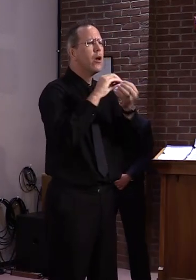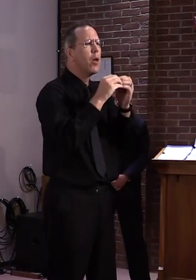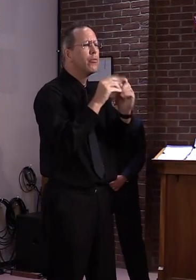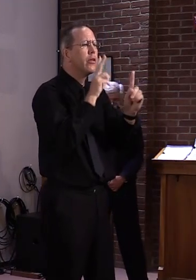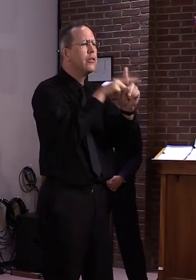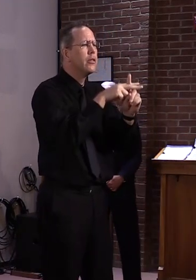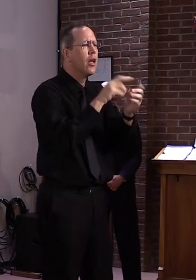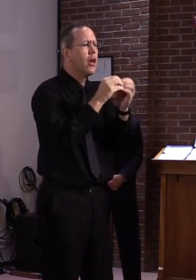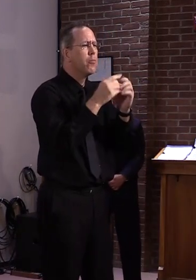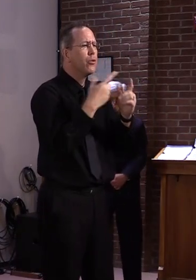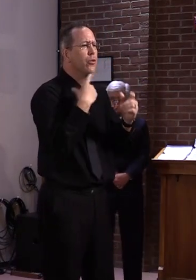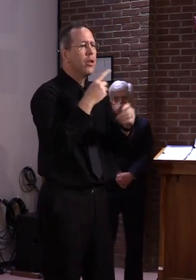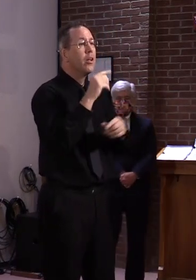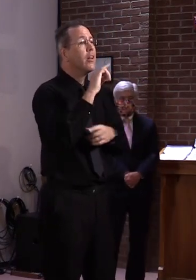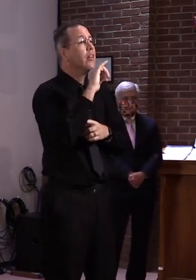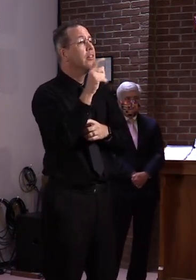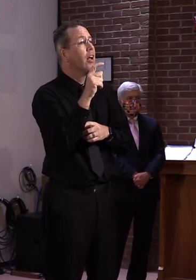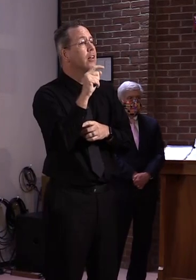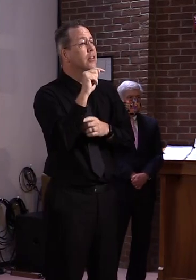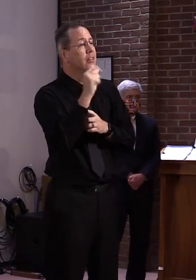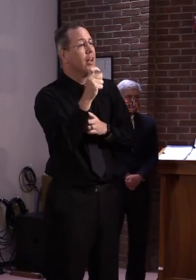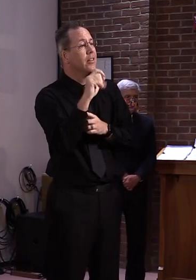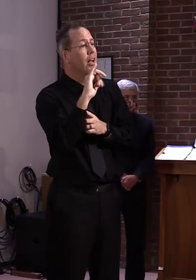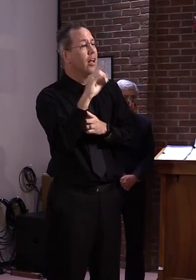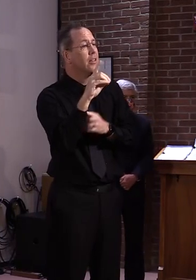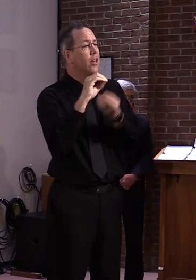is indeed kind of the owner of that number.